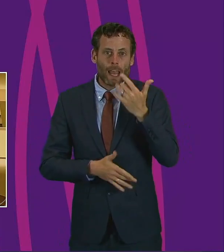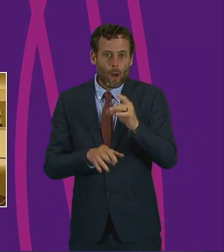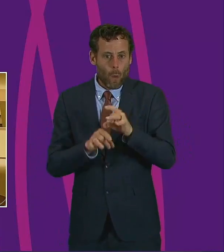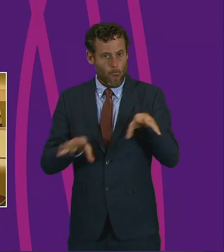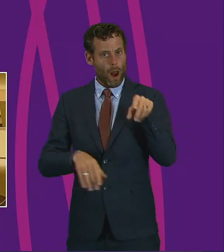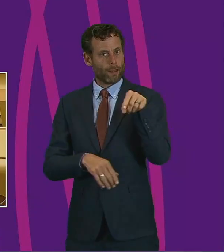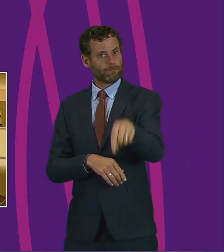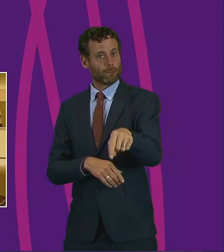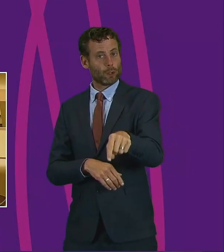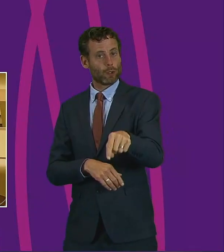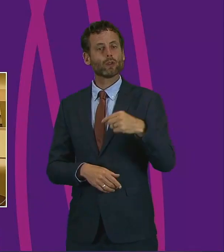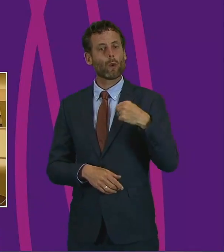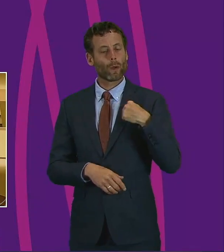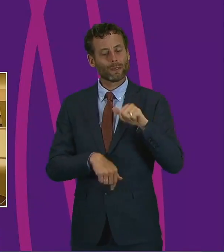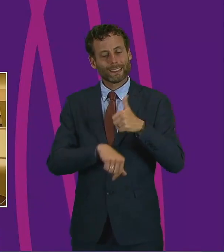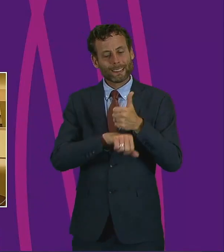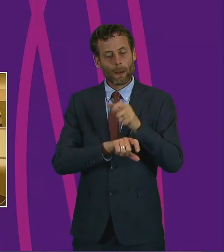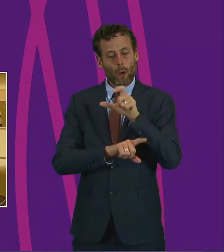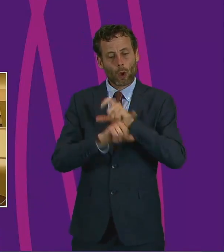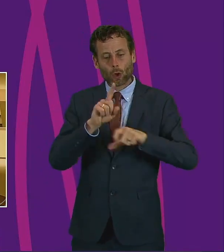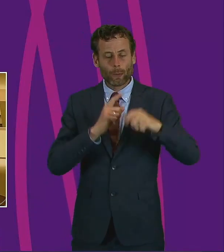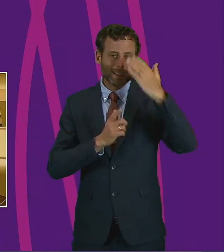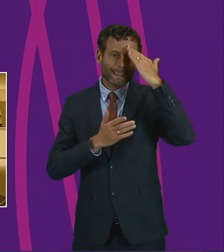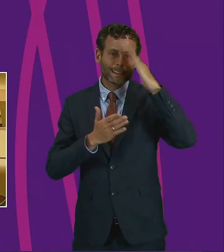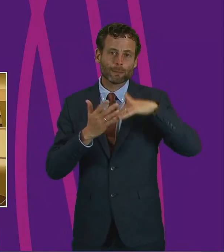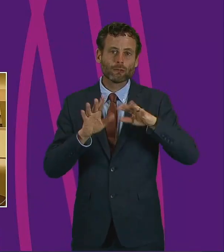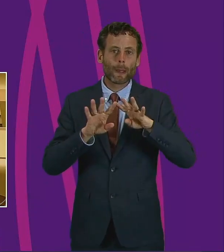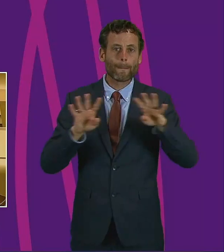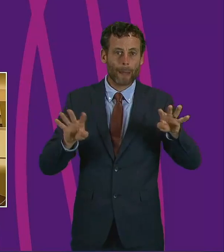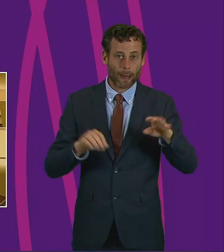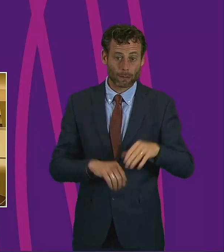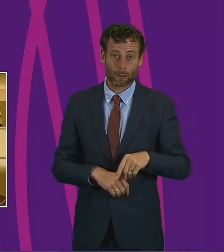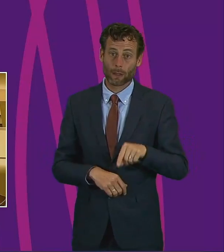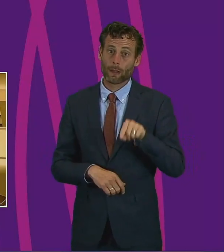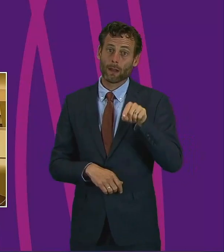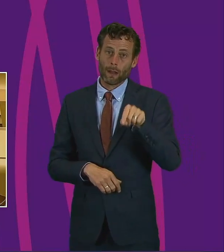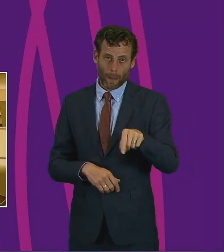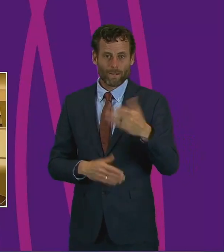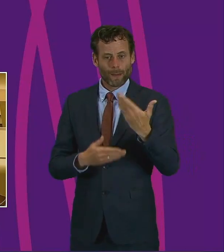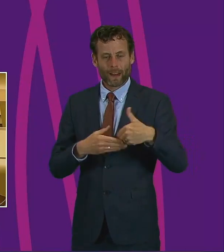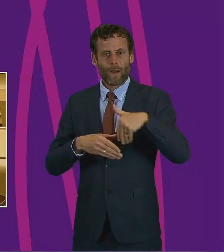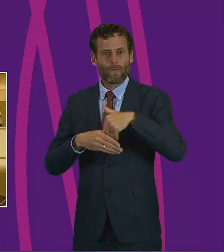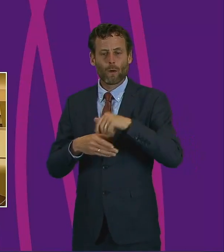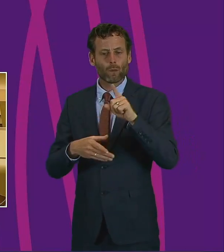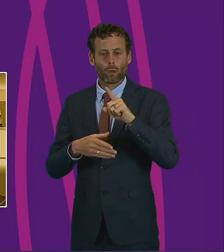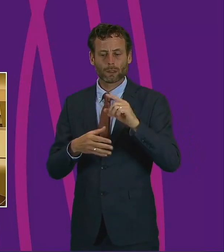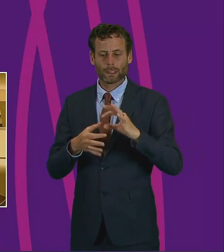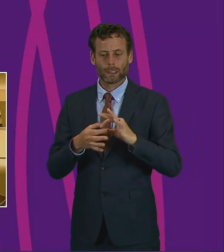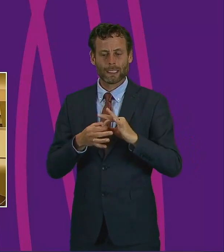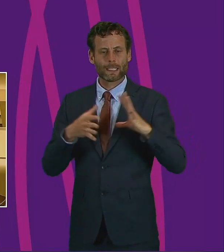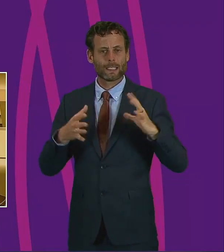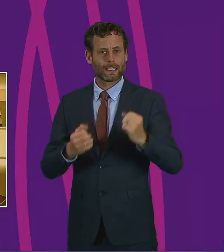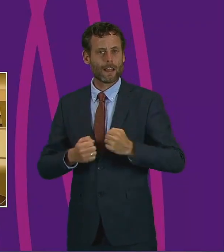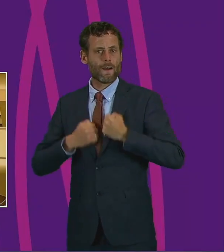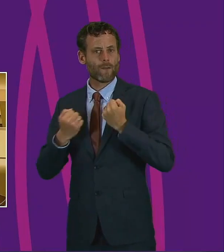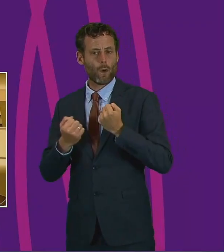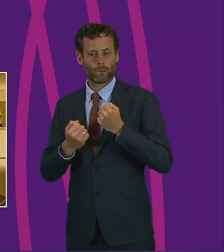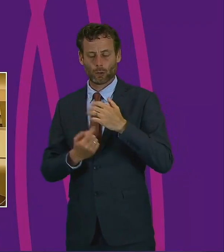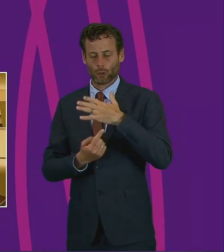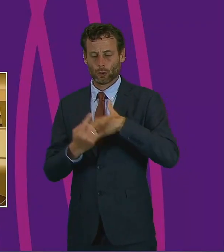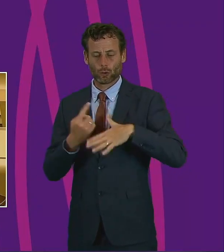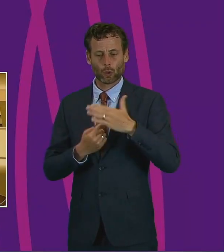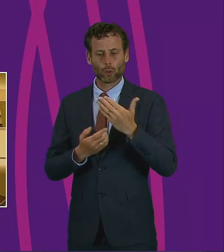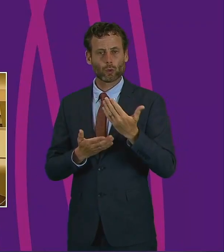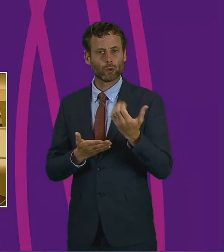experience panels. They've obviously been involved with the development of devolved social security policy design and delivery and that's been